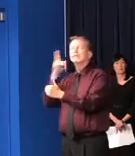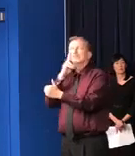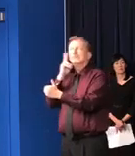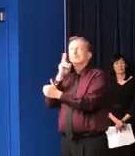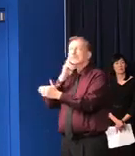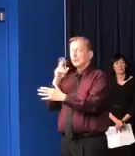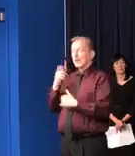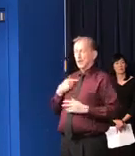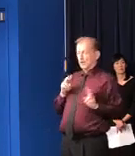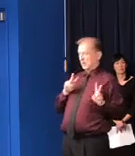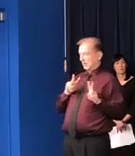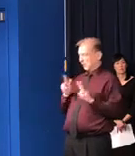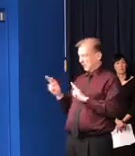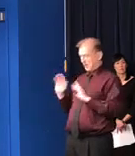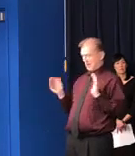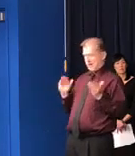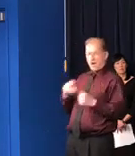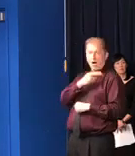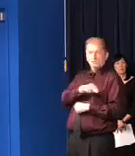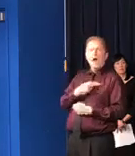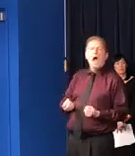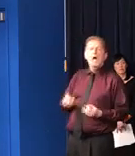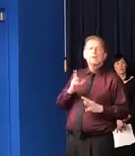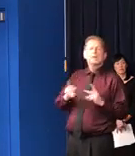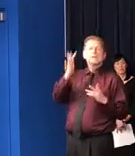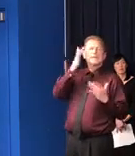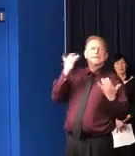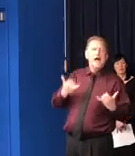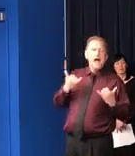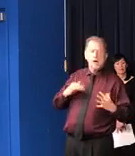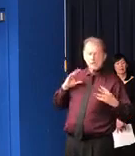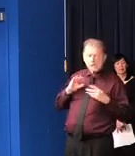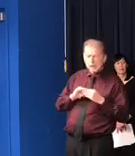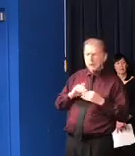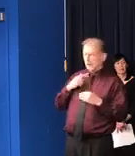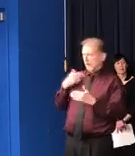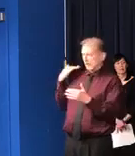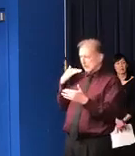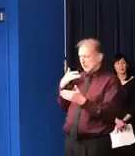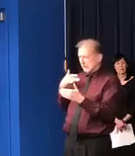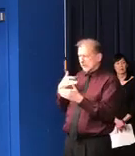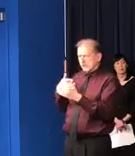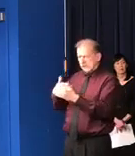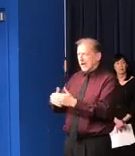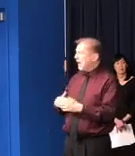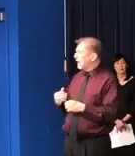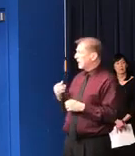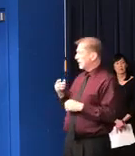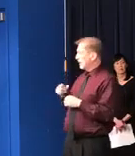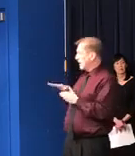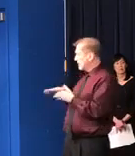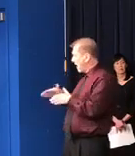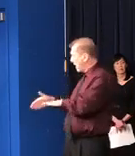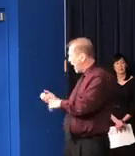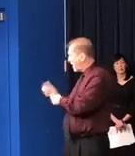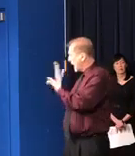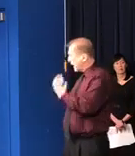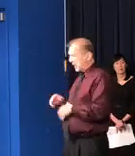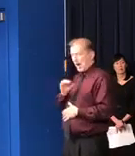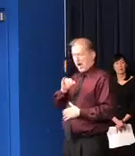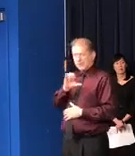of the hospitalizations and the issues around, you know, the deaths, of course, that are occurring, the ICU beds.